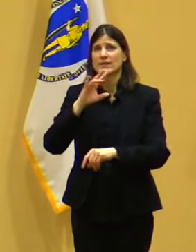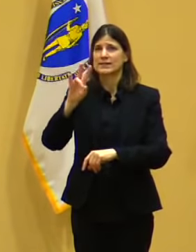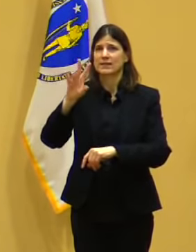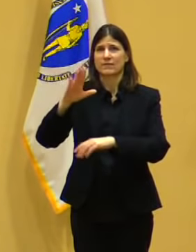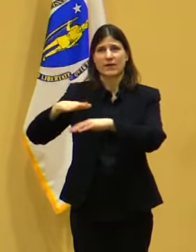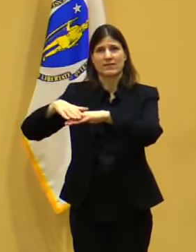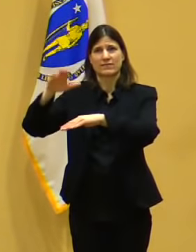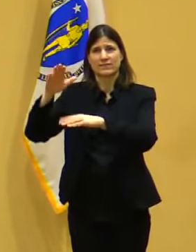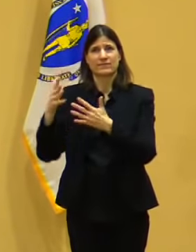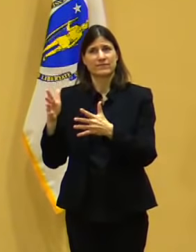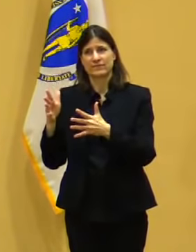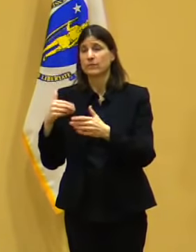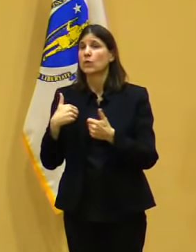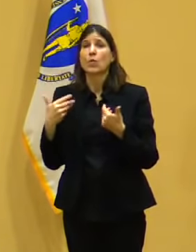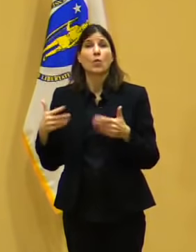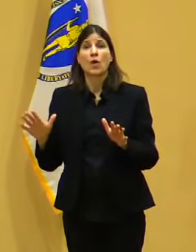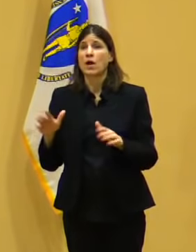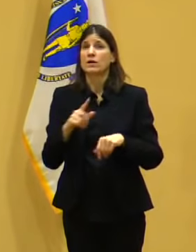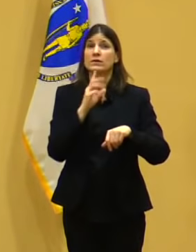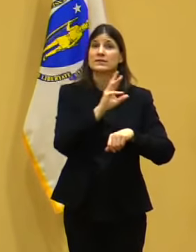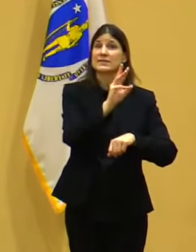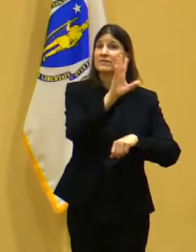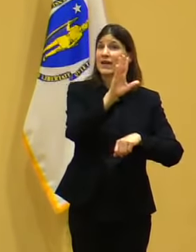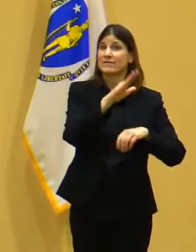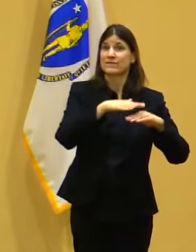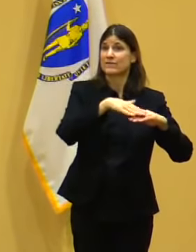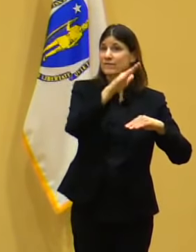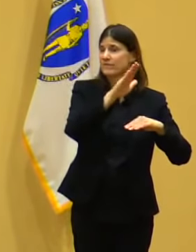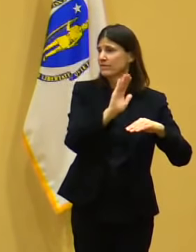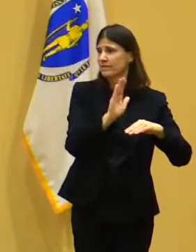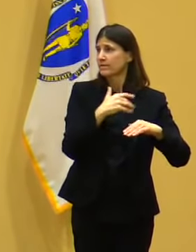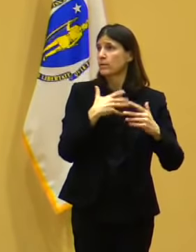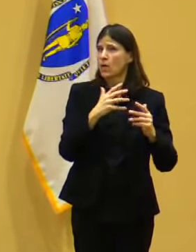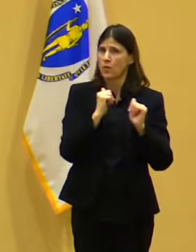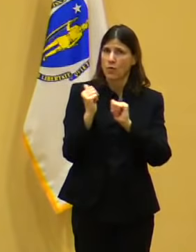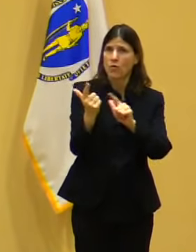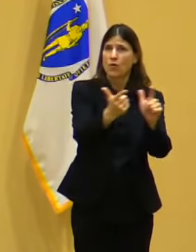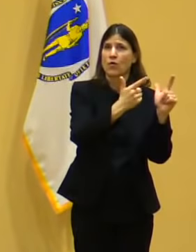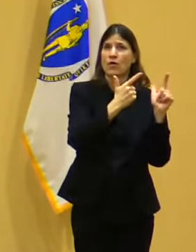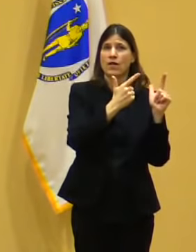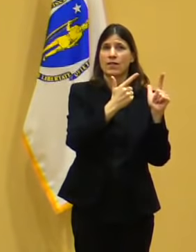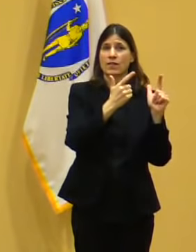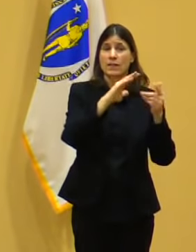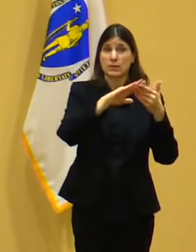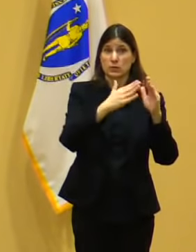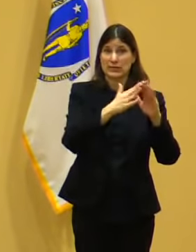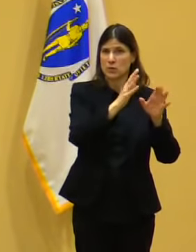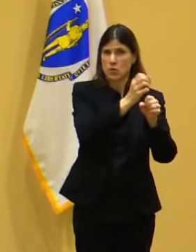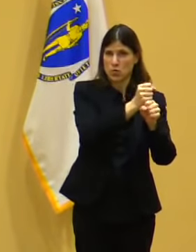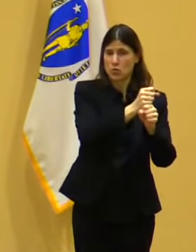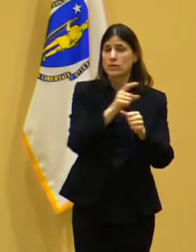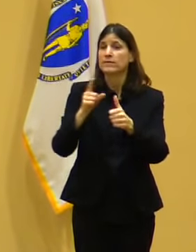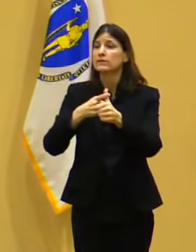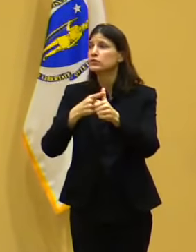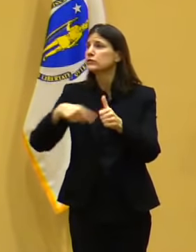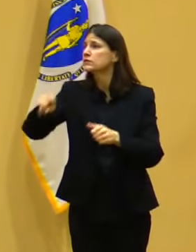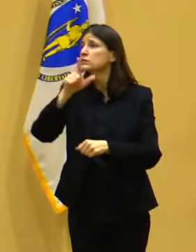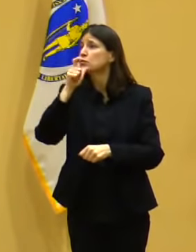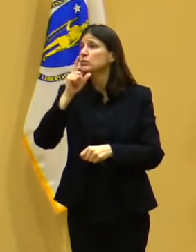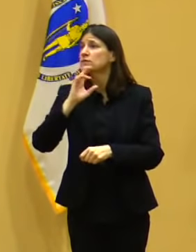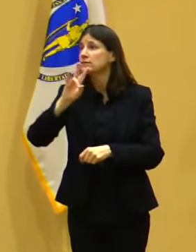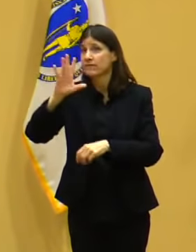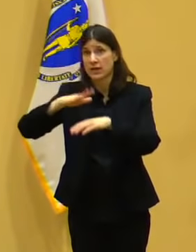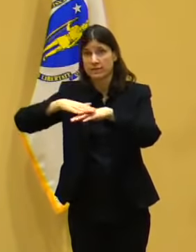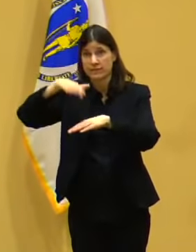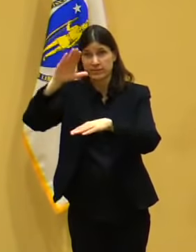category that we've gotten everybody we can possibly get who falls into that classification who's not getting vaccinated